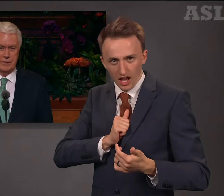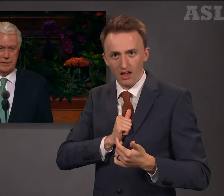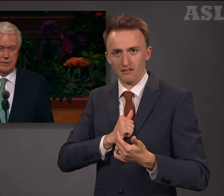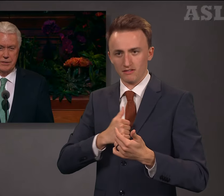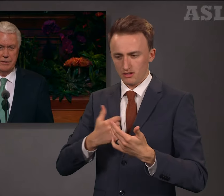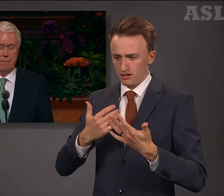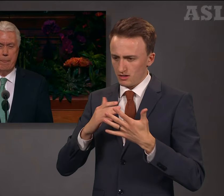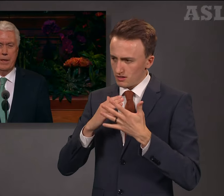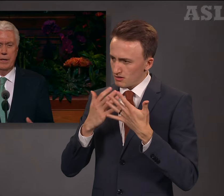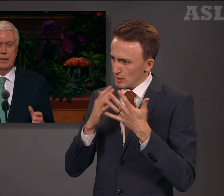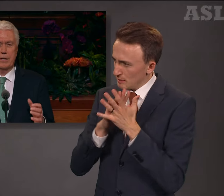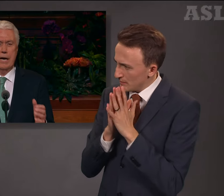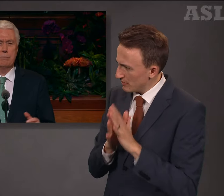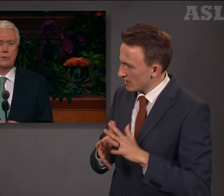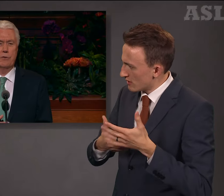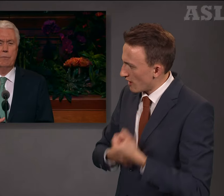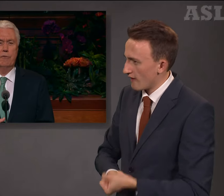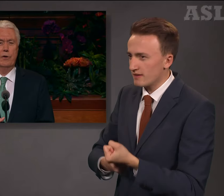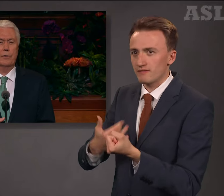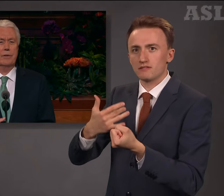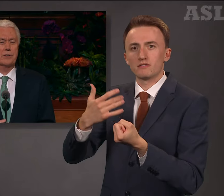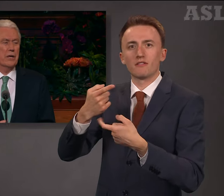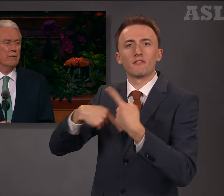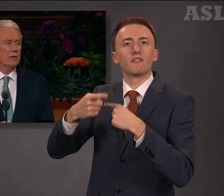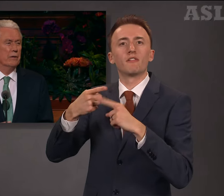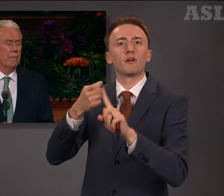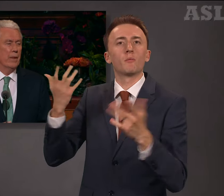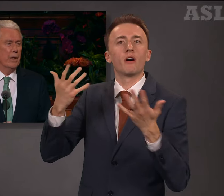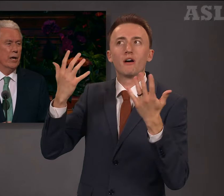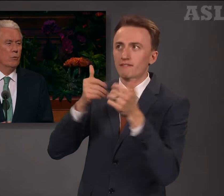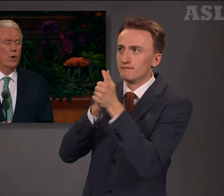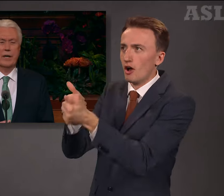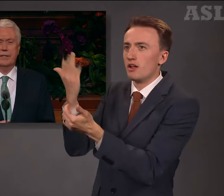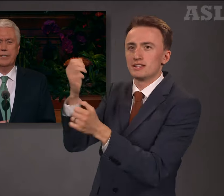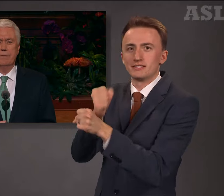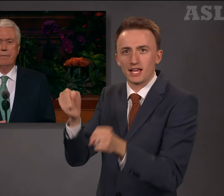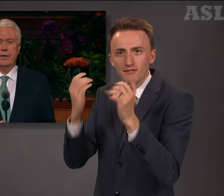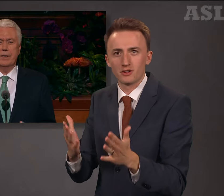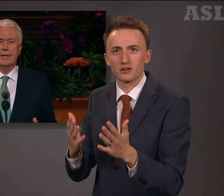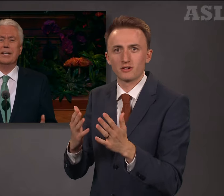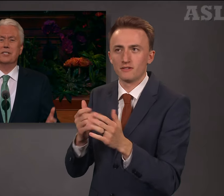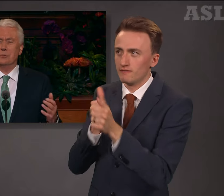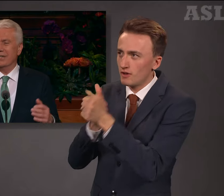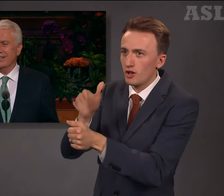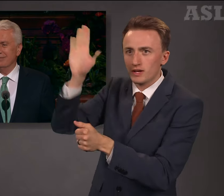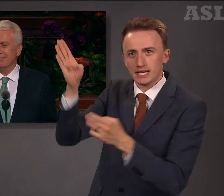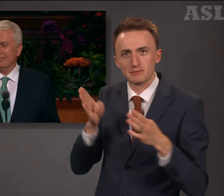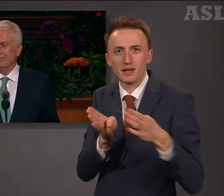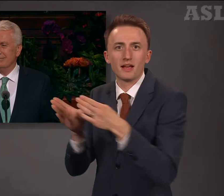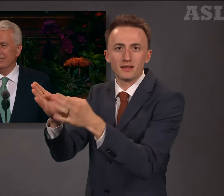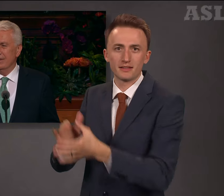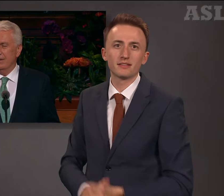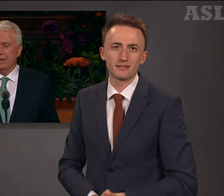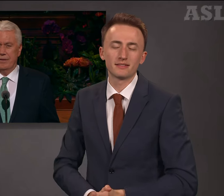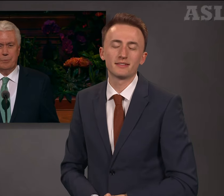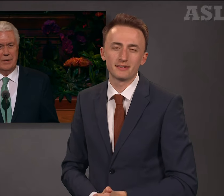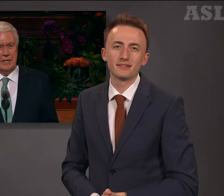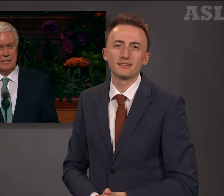comes from following the Savior and walking in His way. The peace